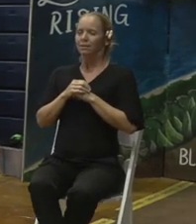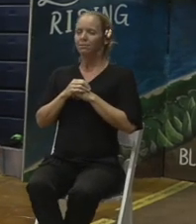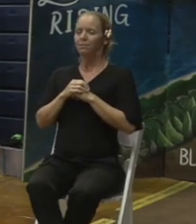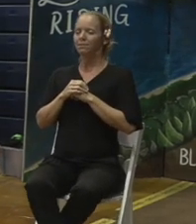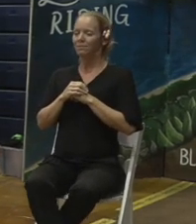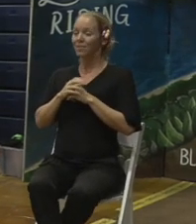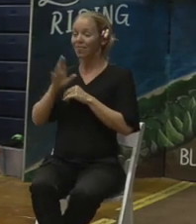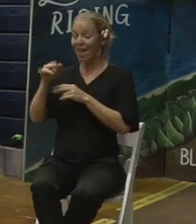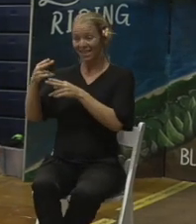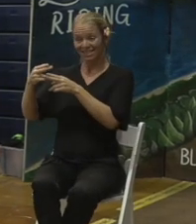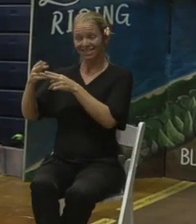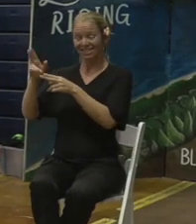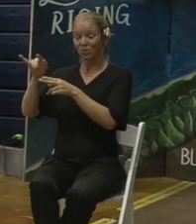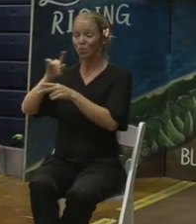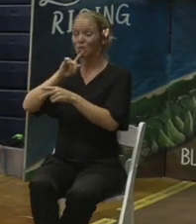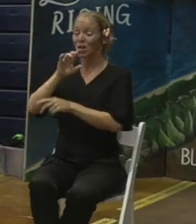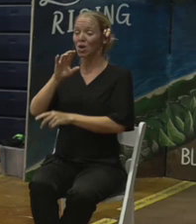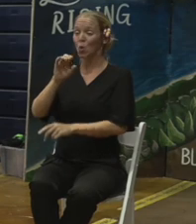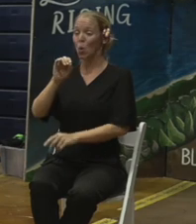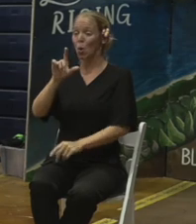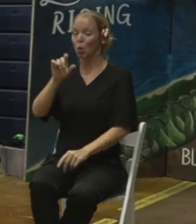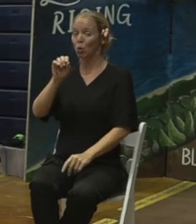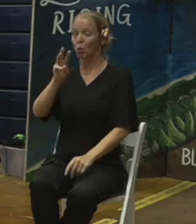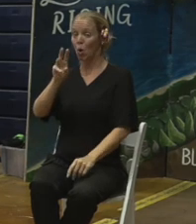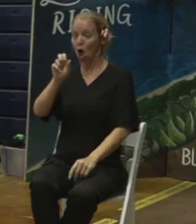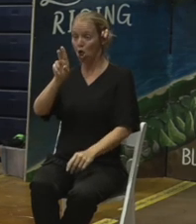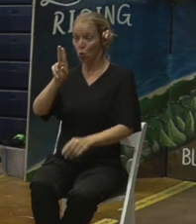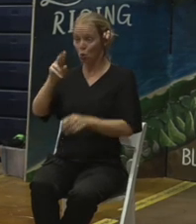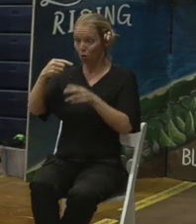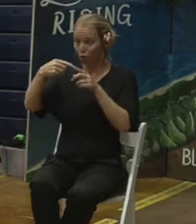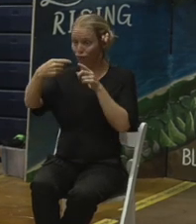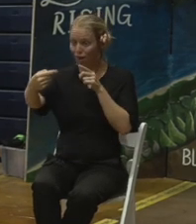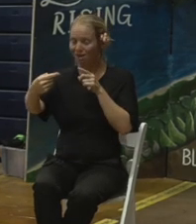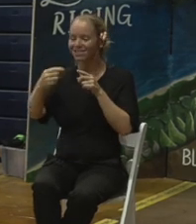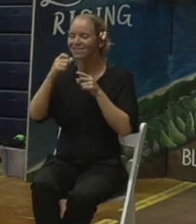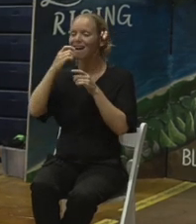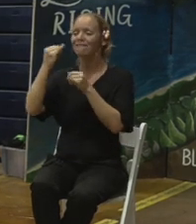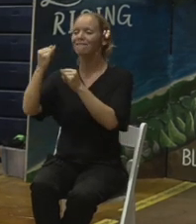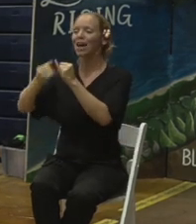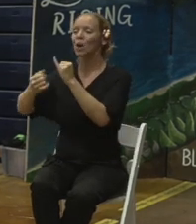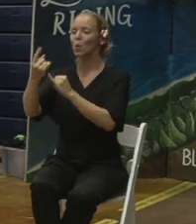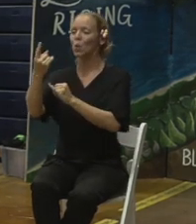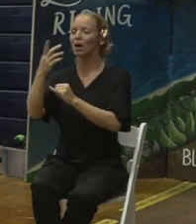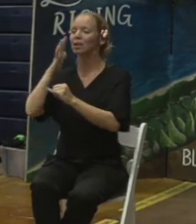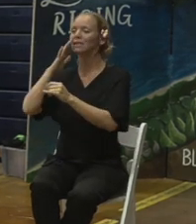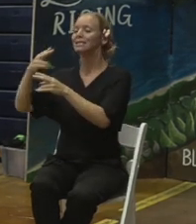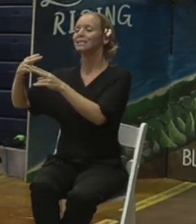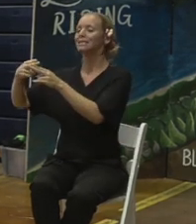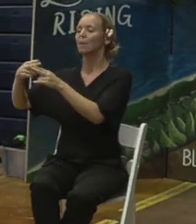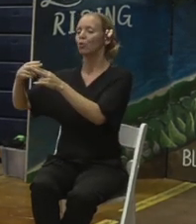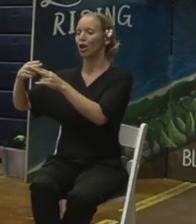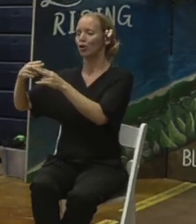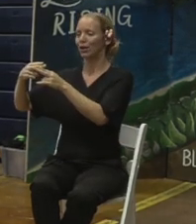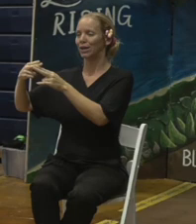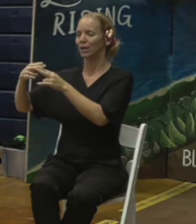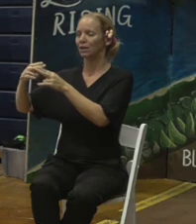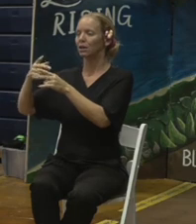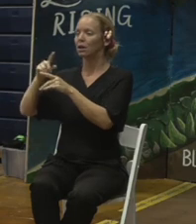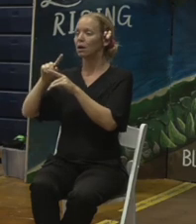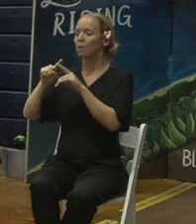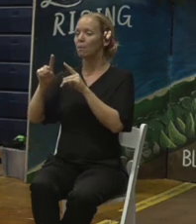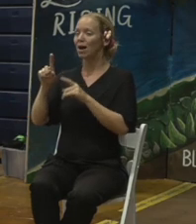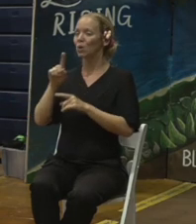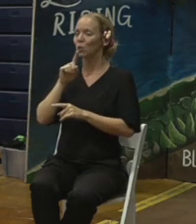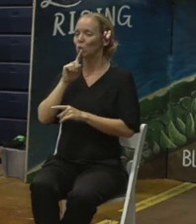to be the final site. We are still vetting that through. However, our department's purview is for the health